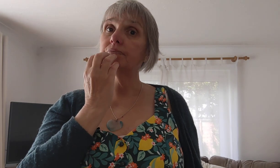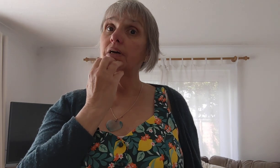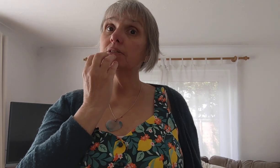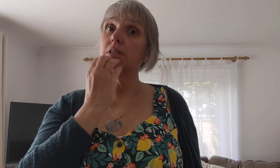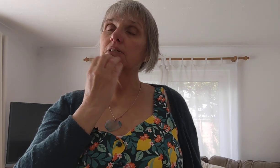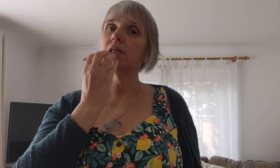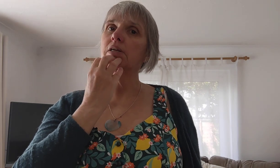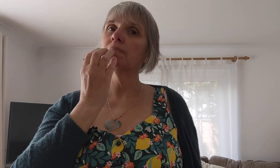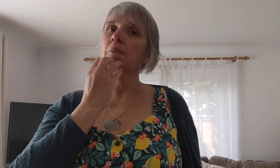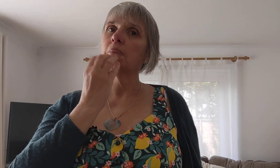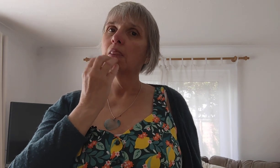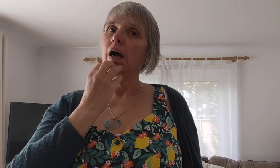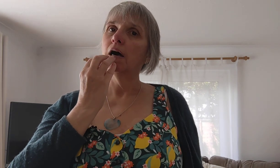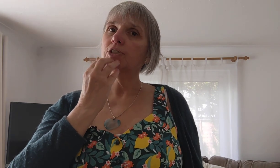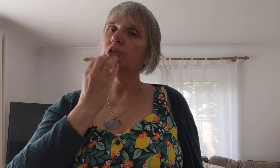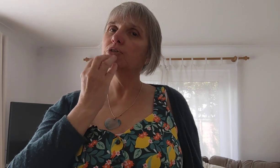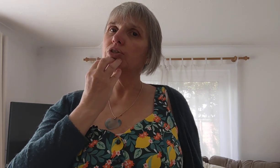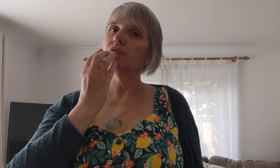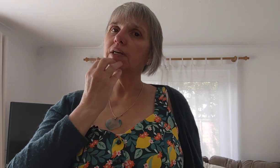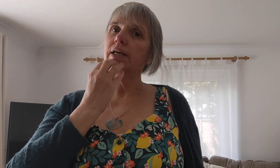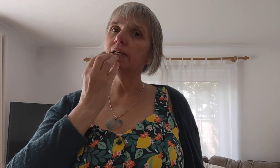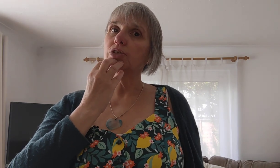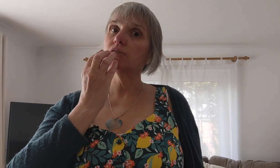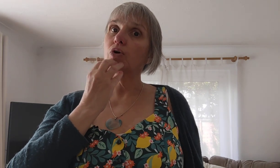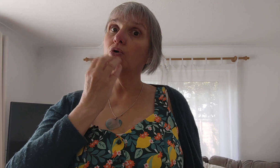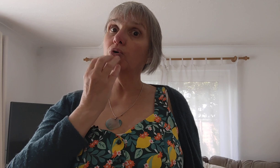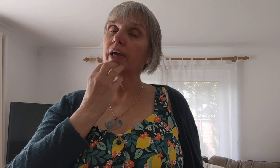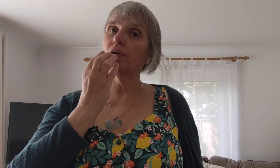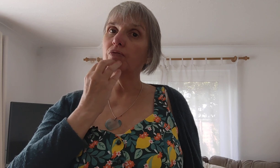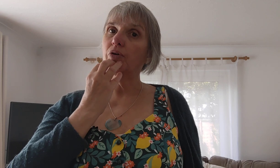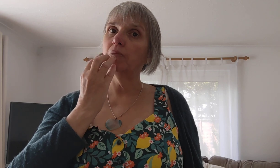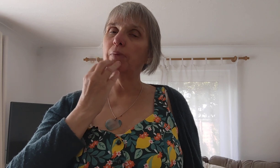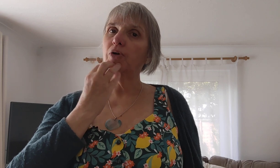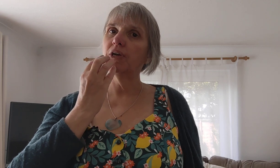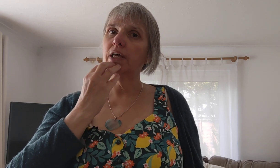under the chin i choose to release all guilt from my body